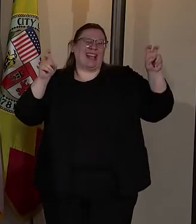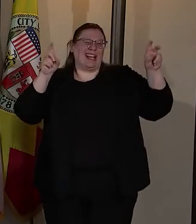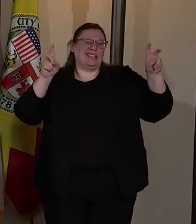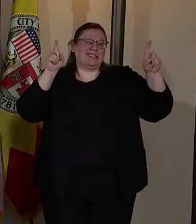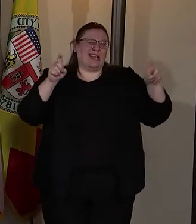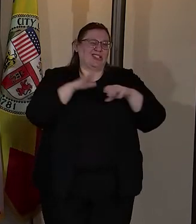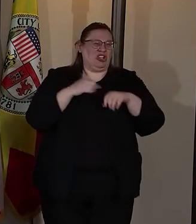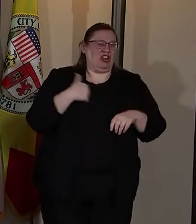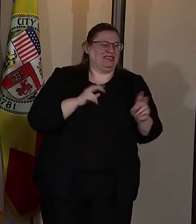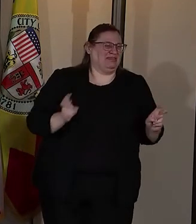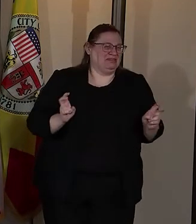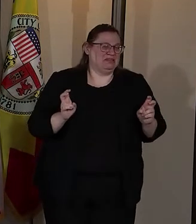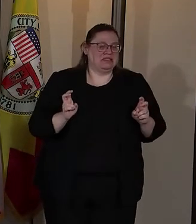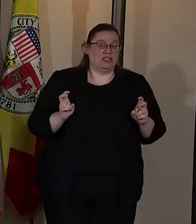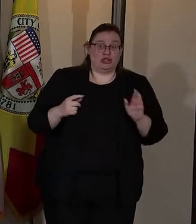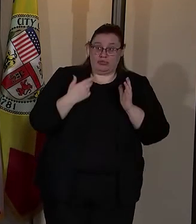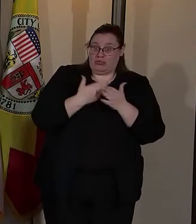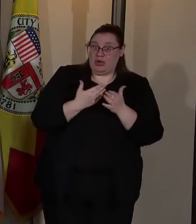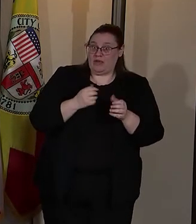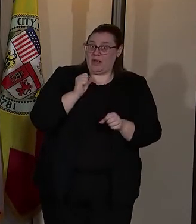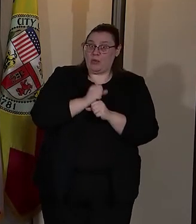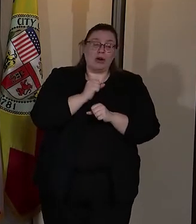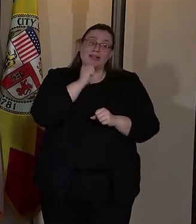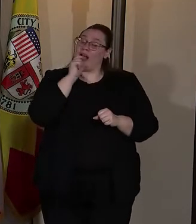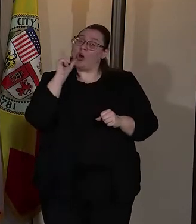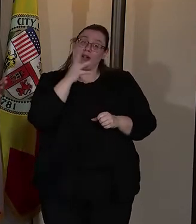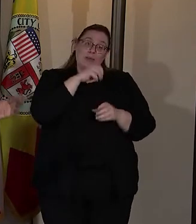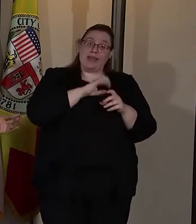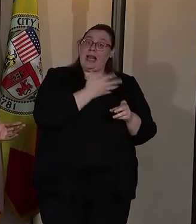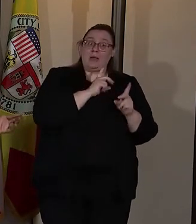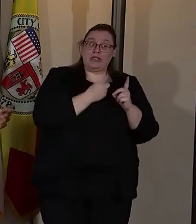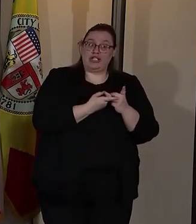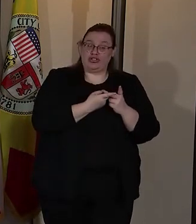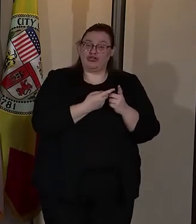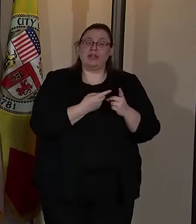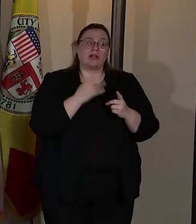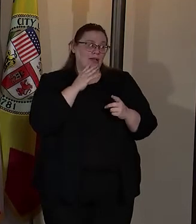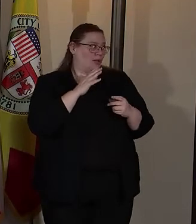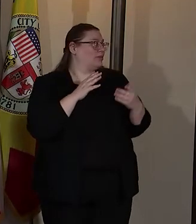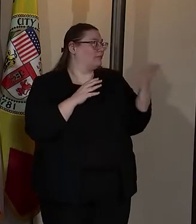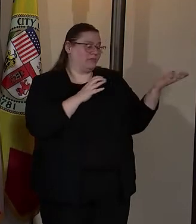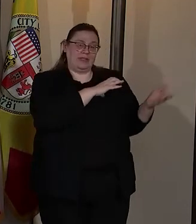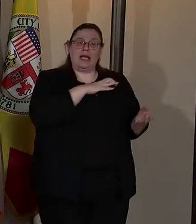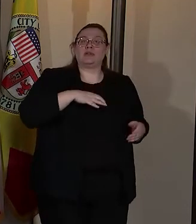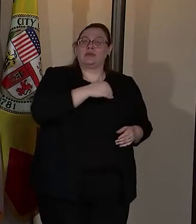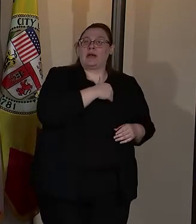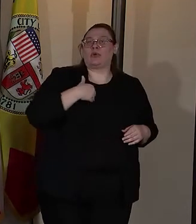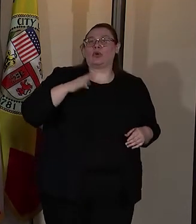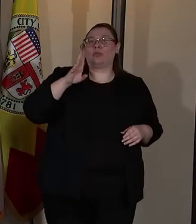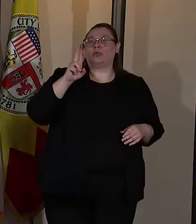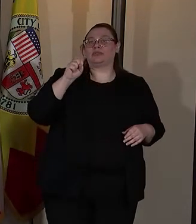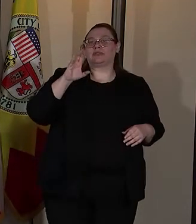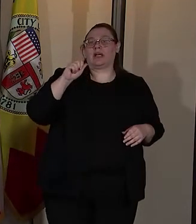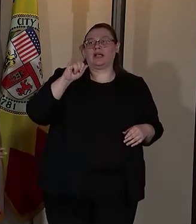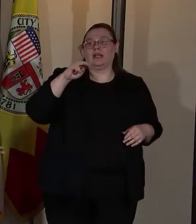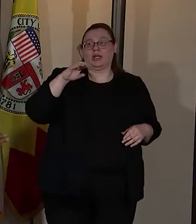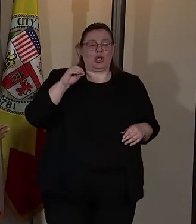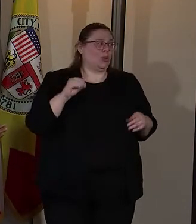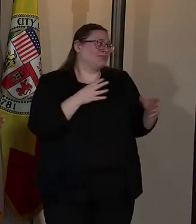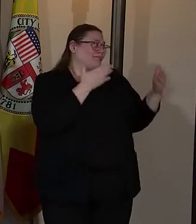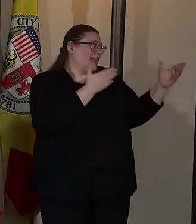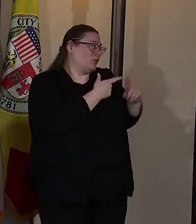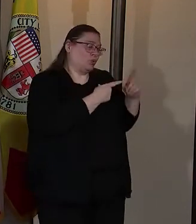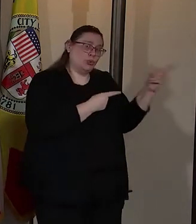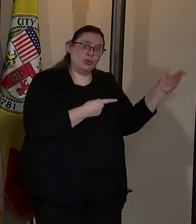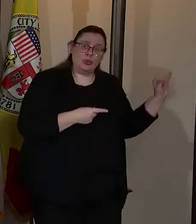that it could work, uh, outside of, uh, outside of our district. And so I know, uh, council member Buscaino, uh, I'm very grateful